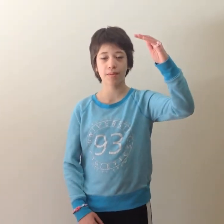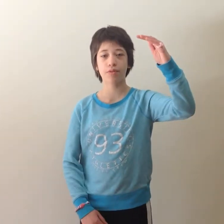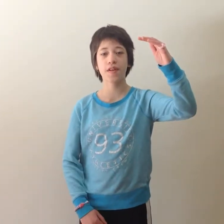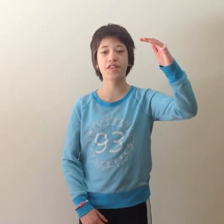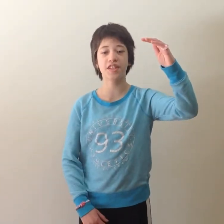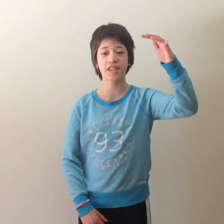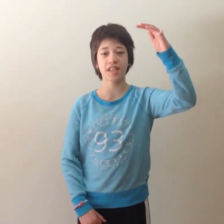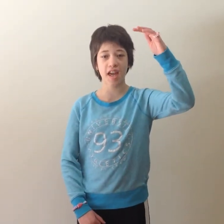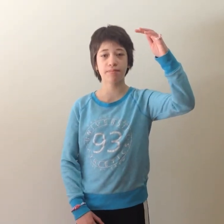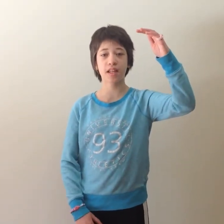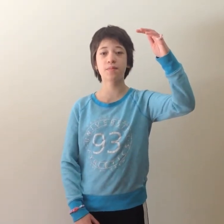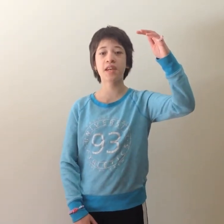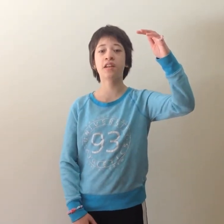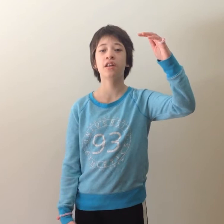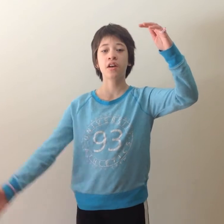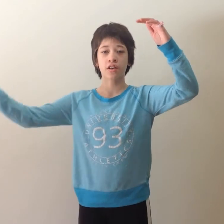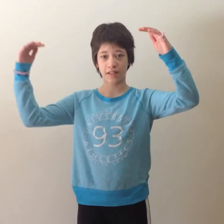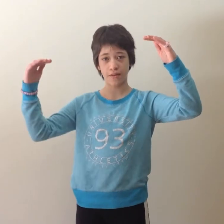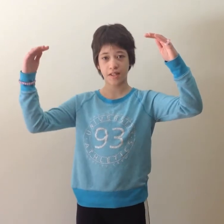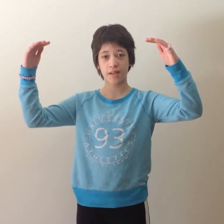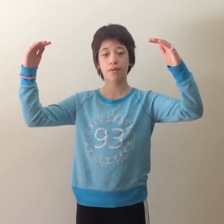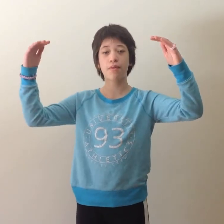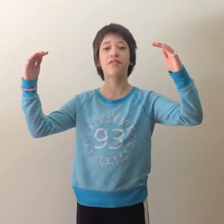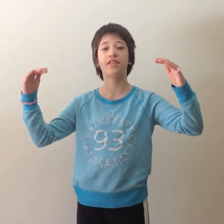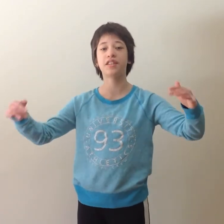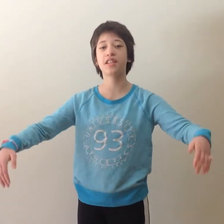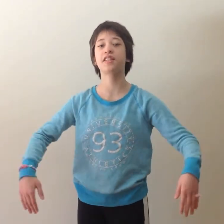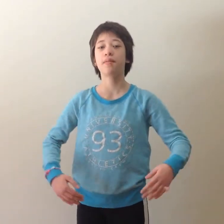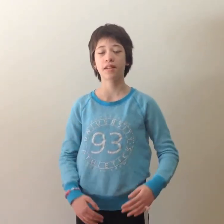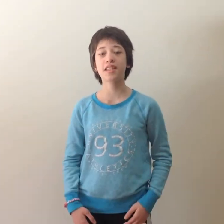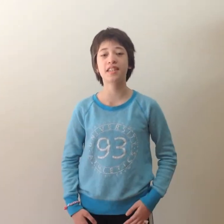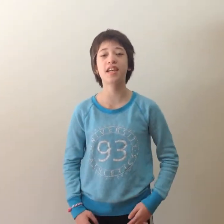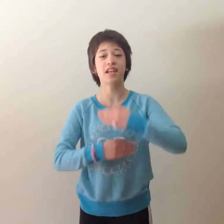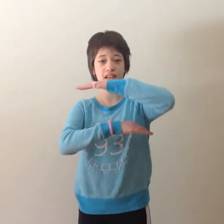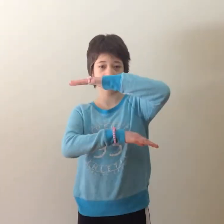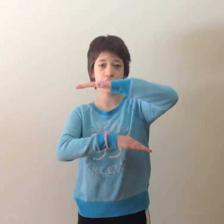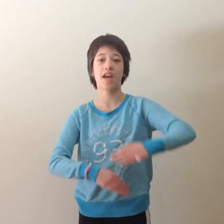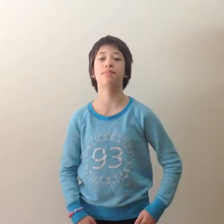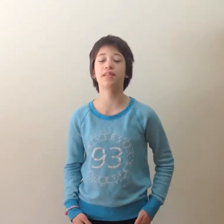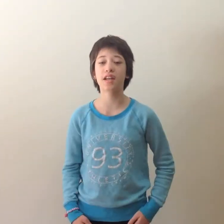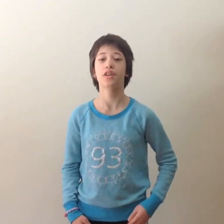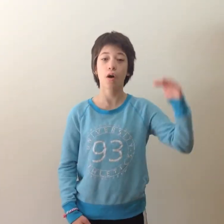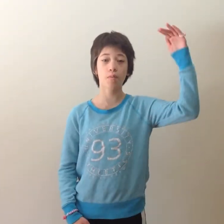parenthesis A plus B, closing parenthesis, B plus C, closing